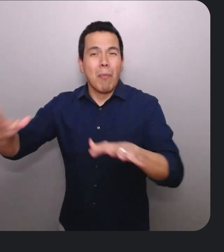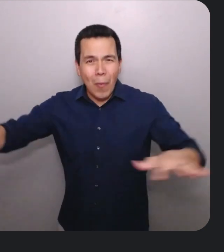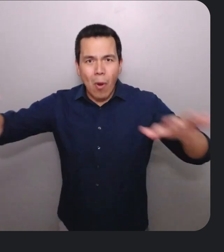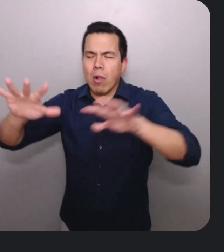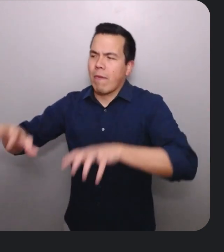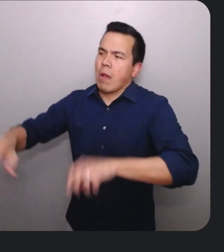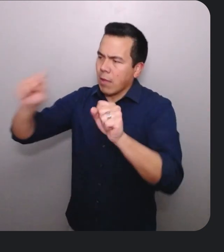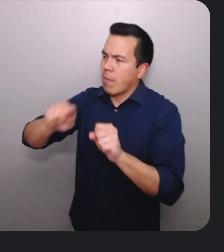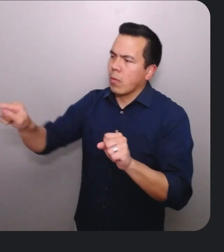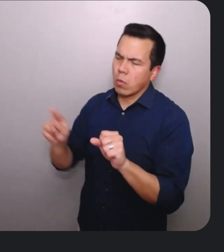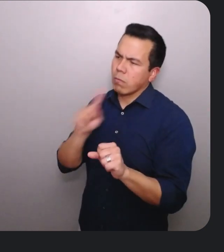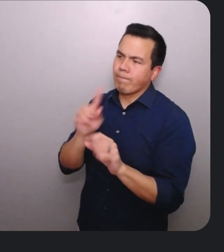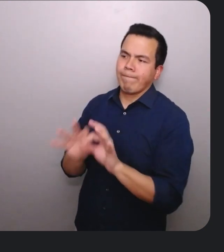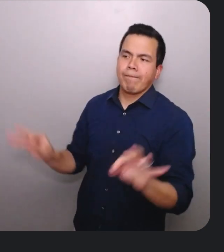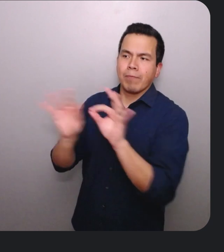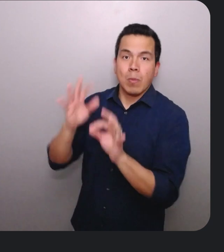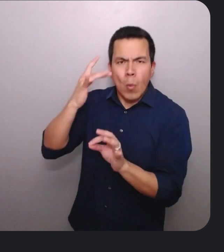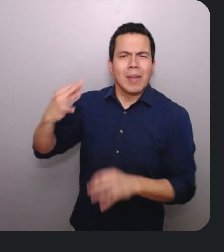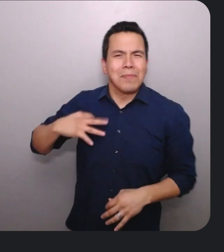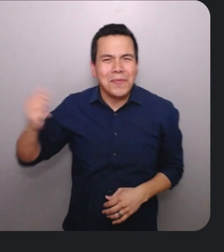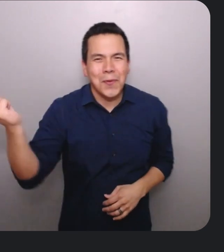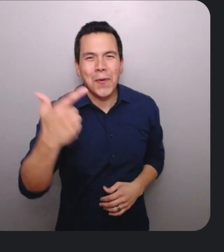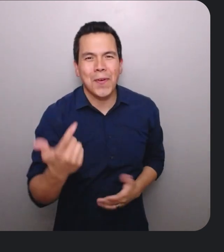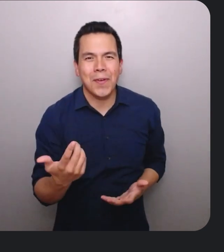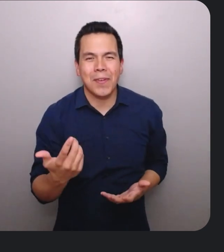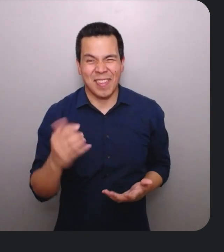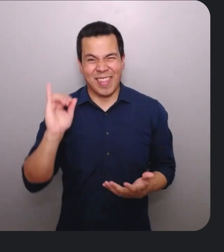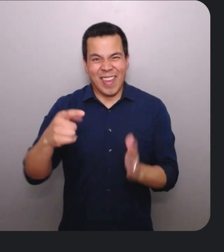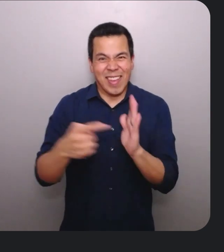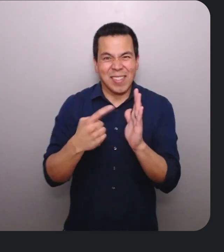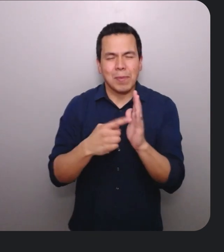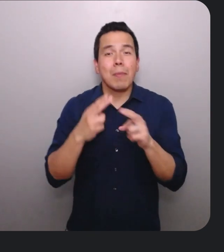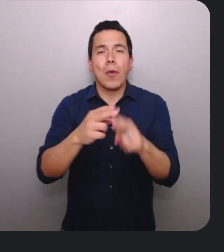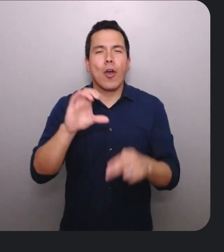their initial intended audiences due to their broad benefits. This is sometimes called the curb cut effect.